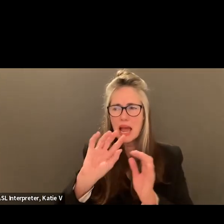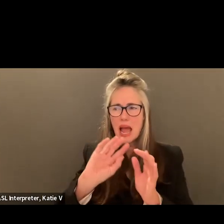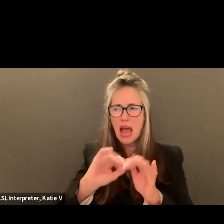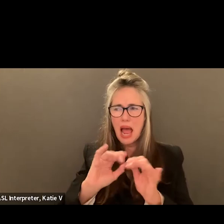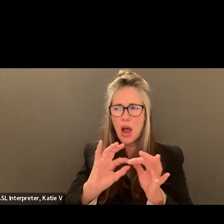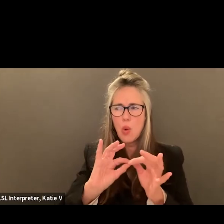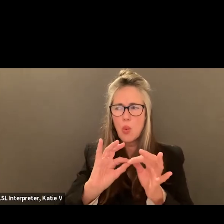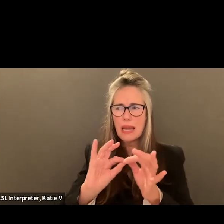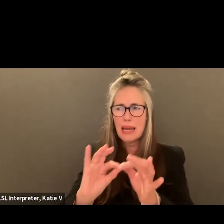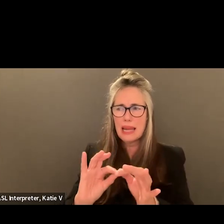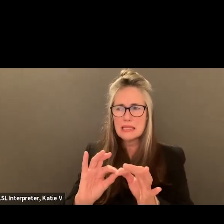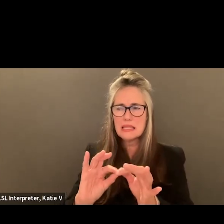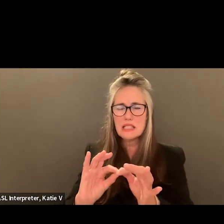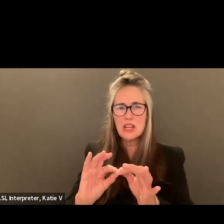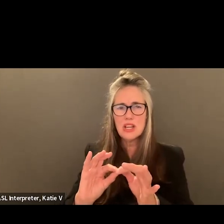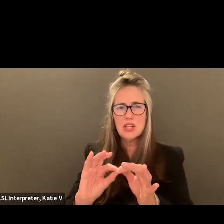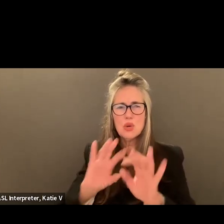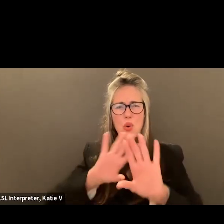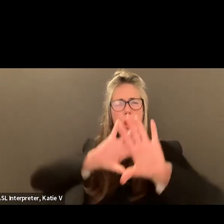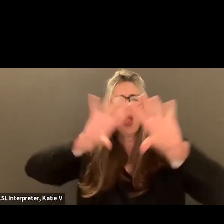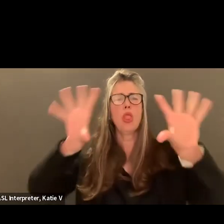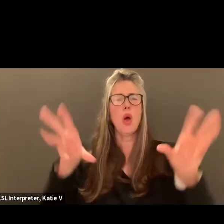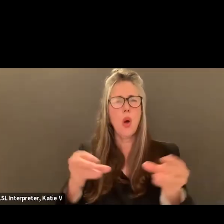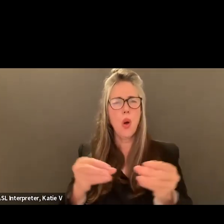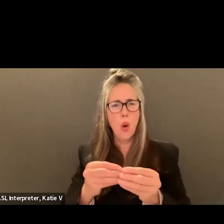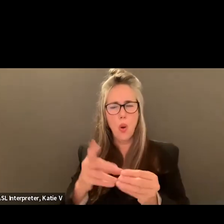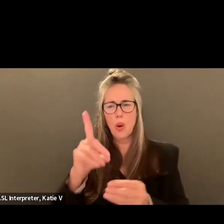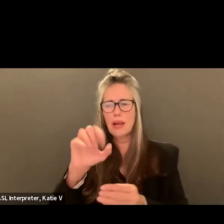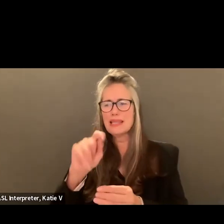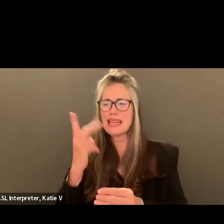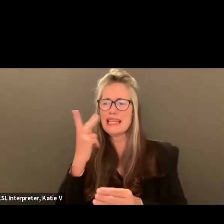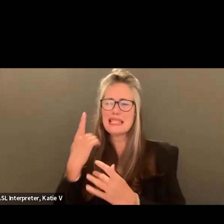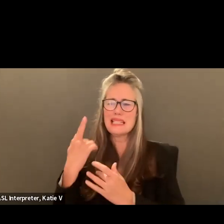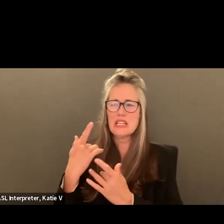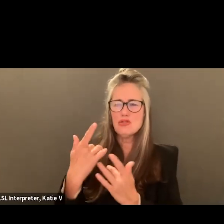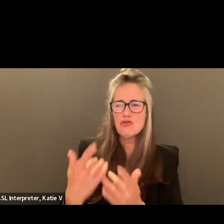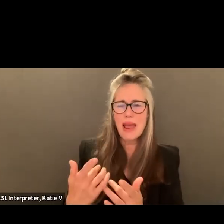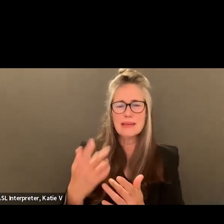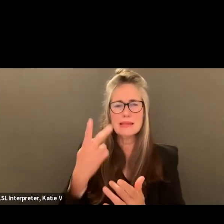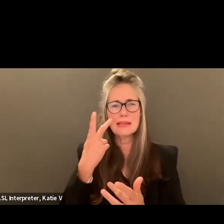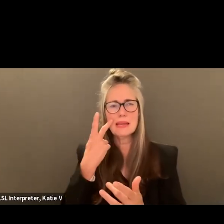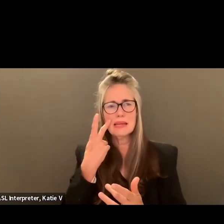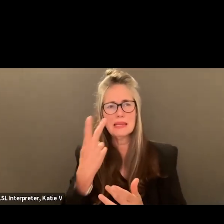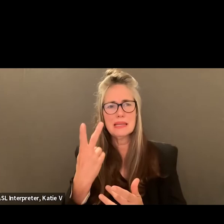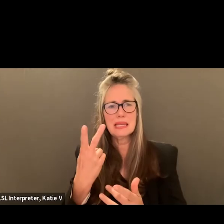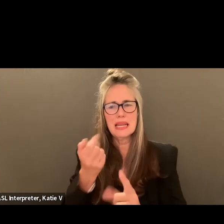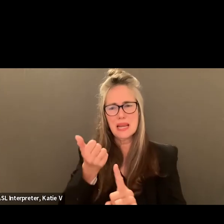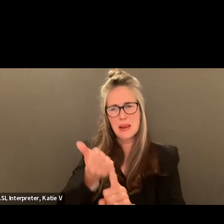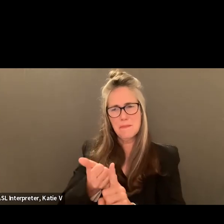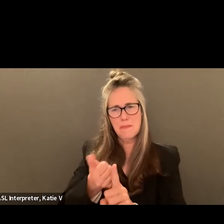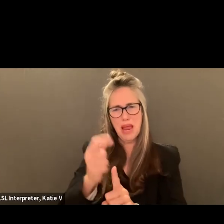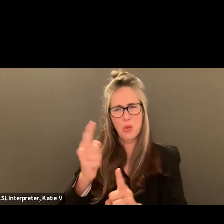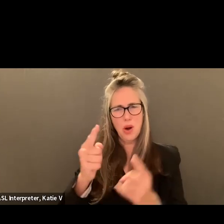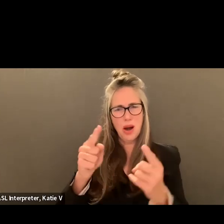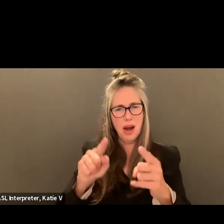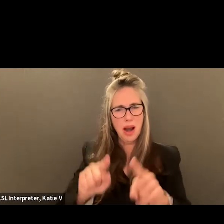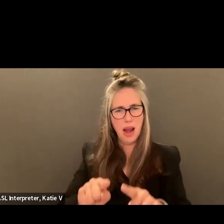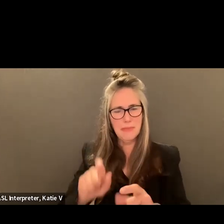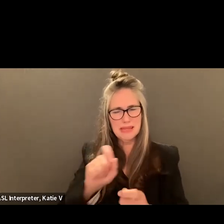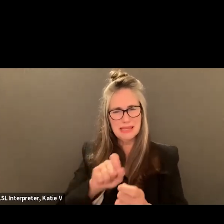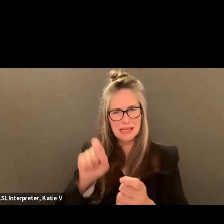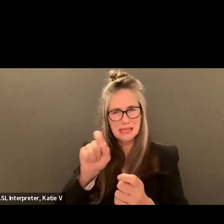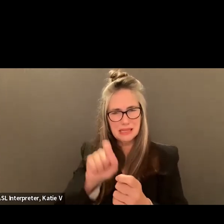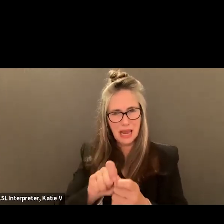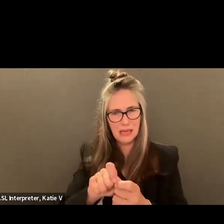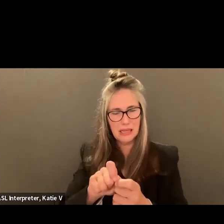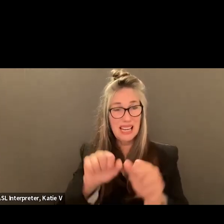relates to all the data. And so, to see the trends and to see where the impact really is, I'm wondering if there's